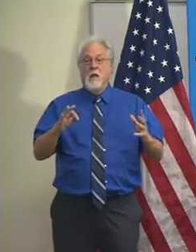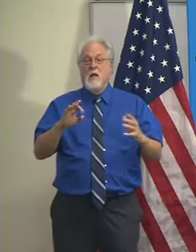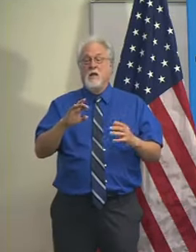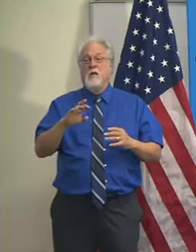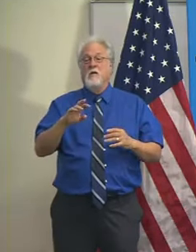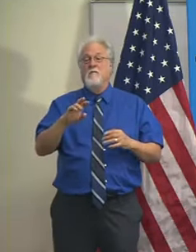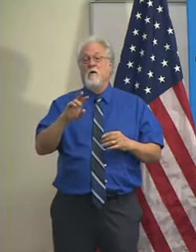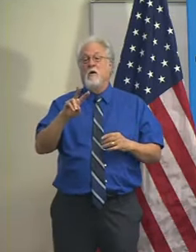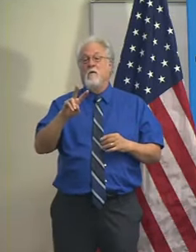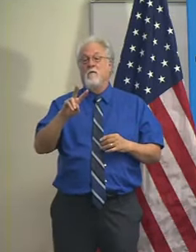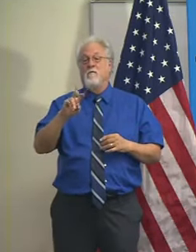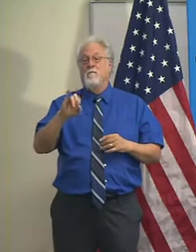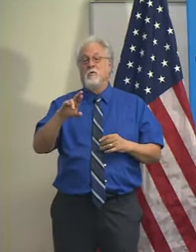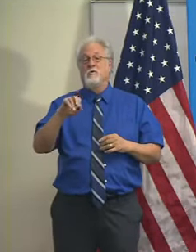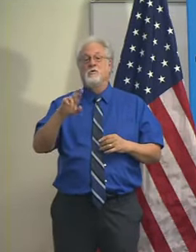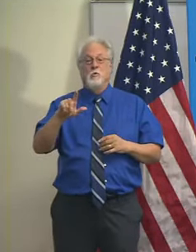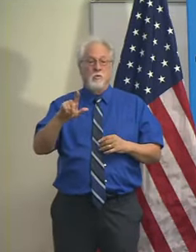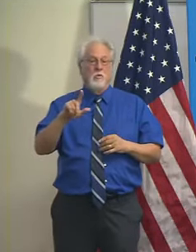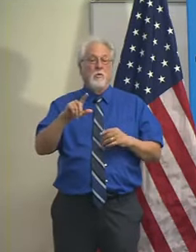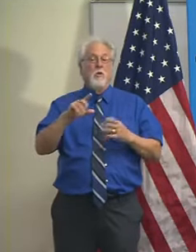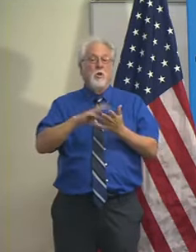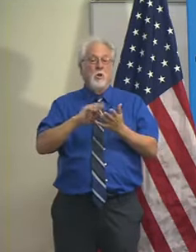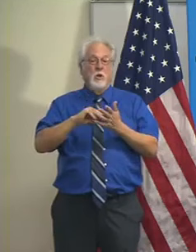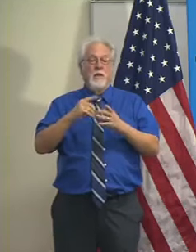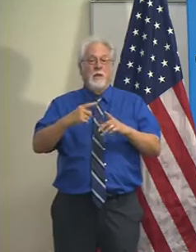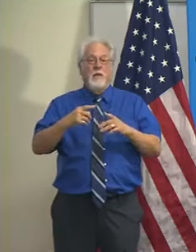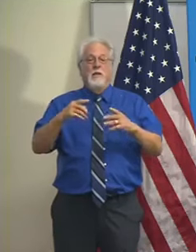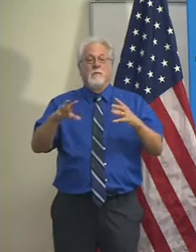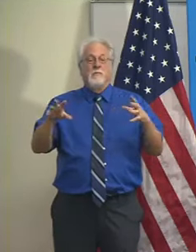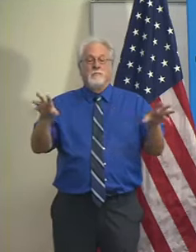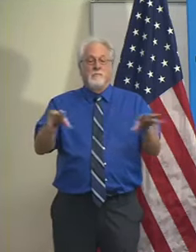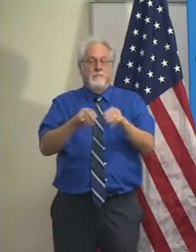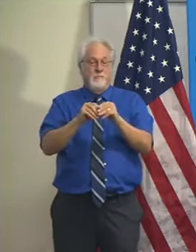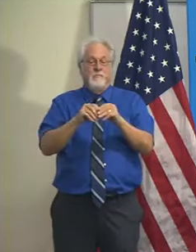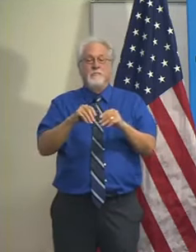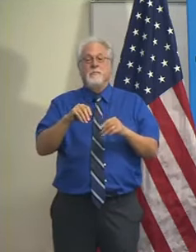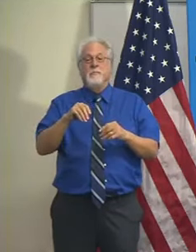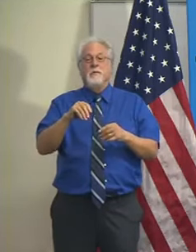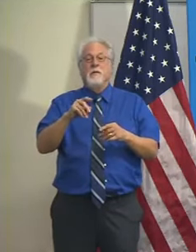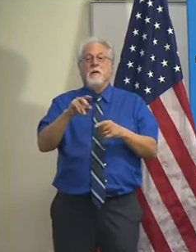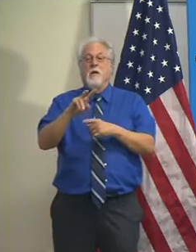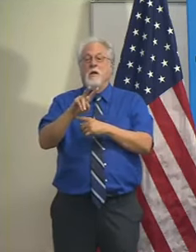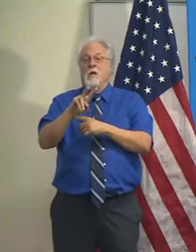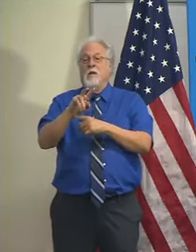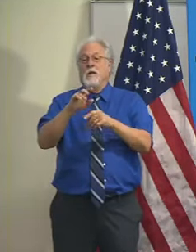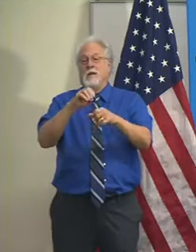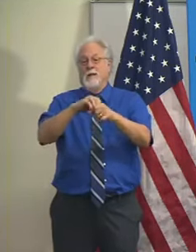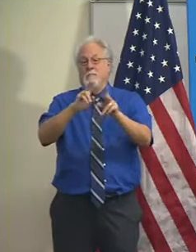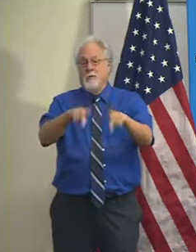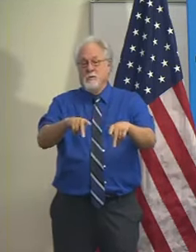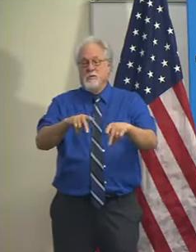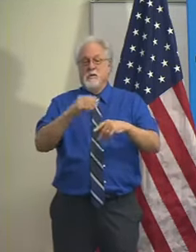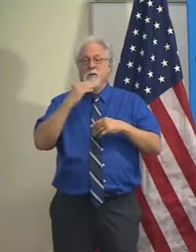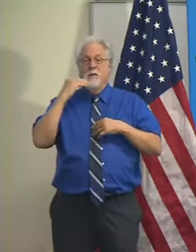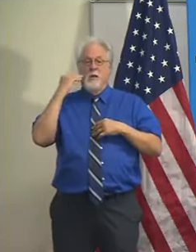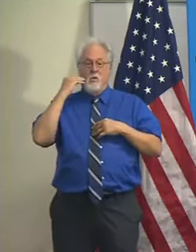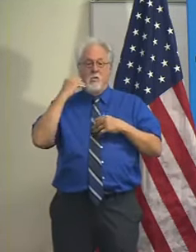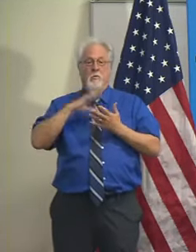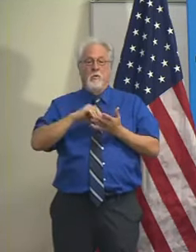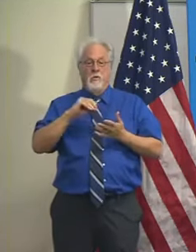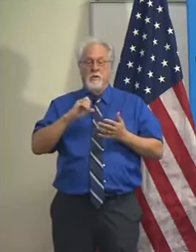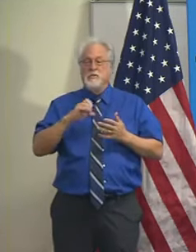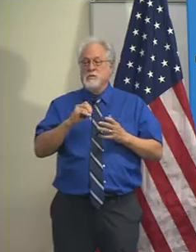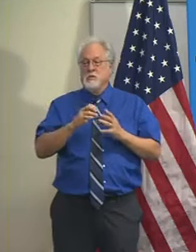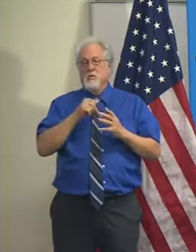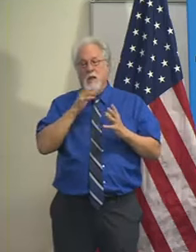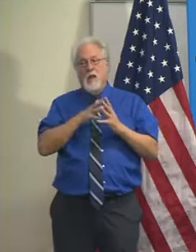virtual learning and hybrid learning. And so we don't have many school settings where all the students are present